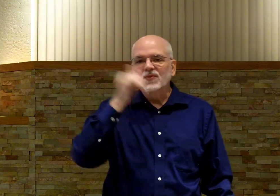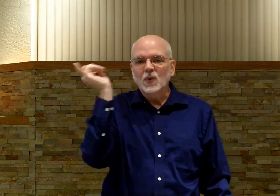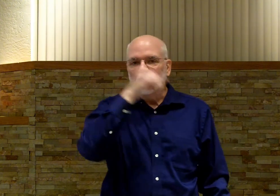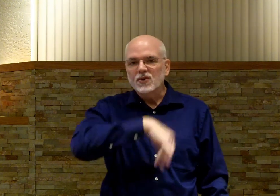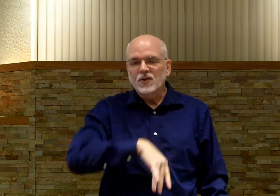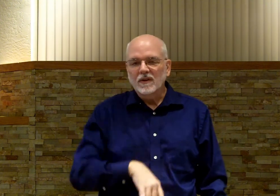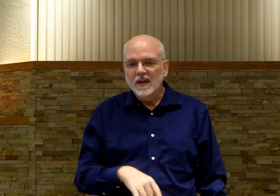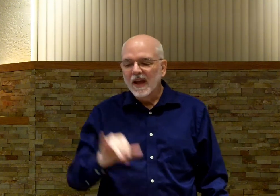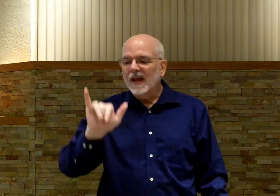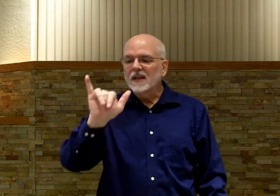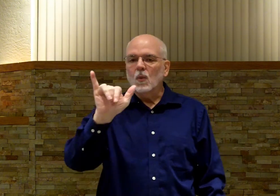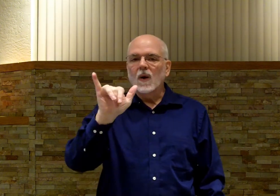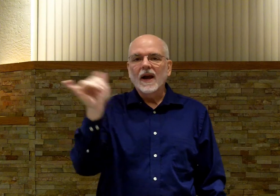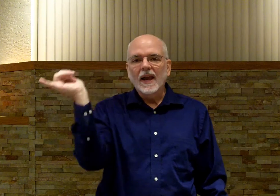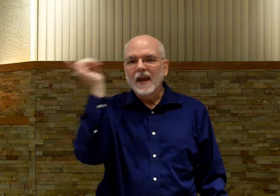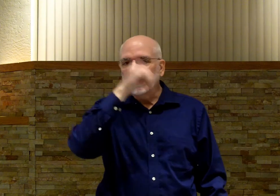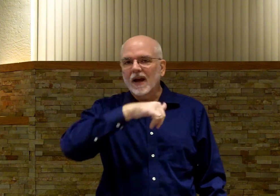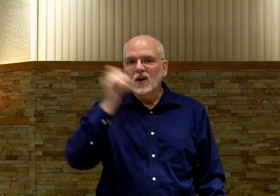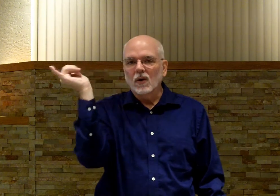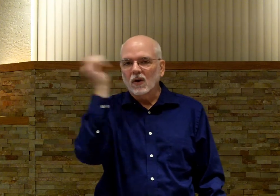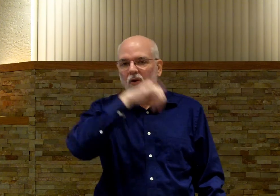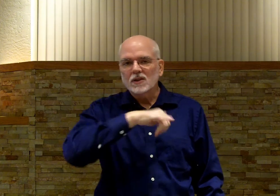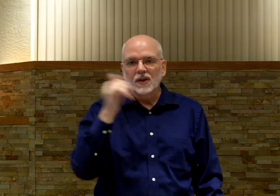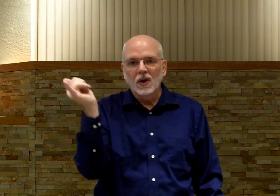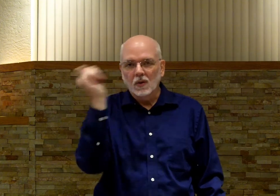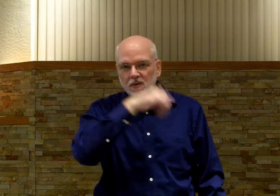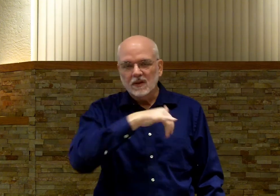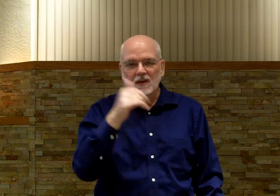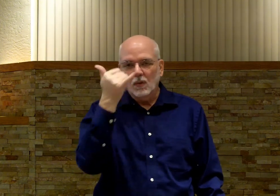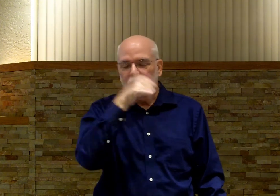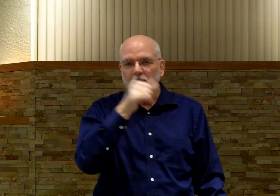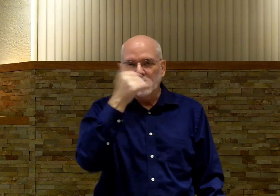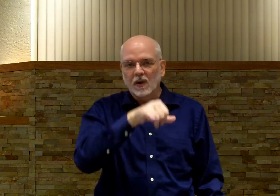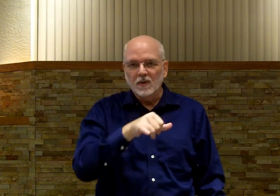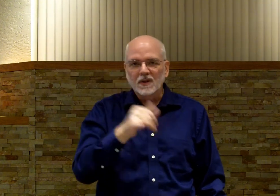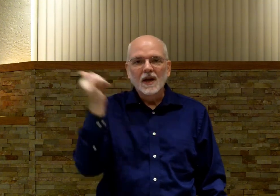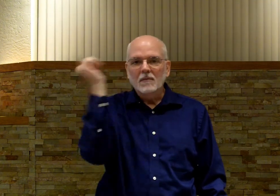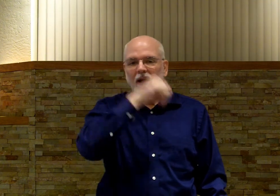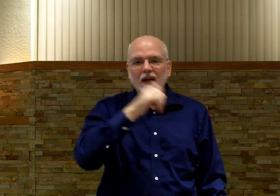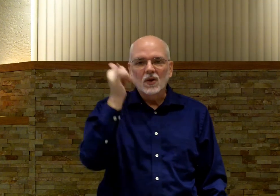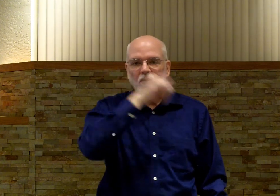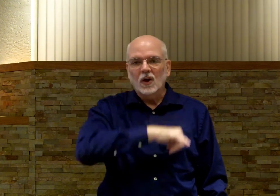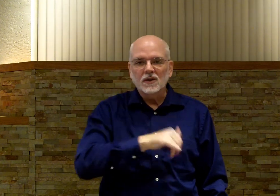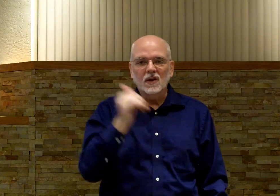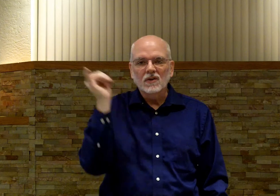foolish. It's a Y hand kind of going across the nose. You don't thump your nose, but it kind of goes across the nose.